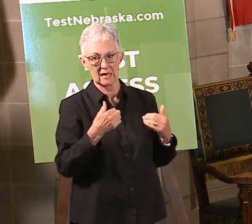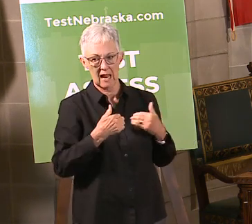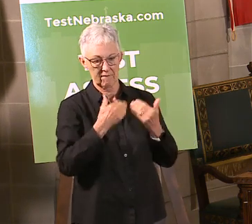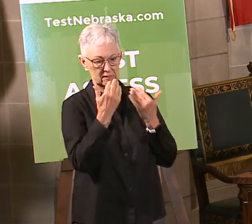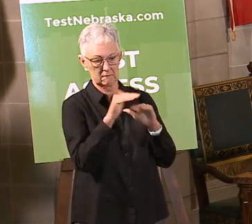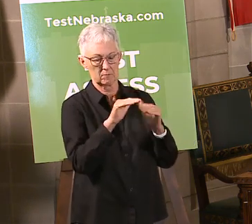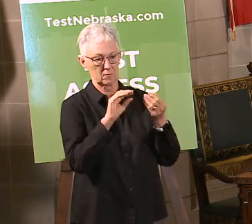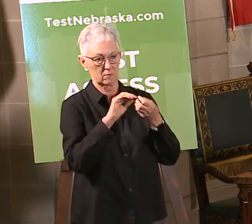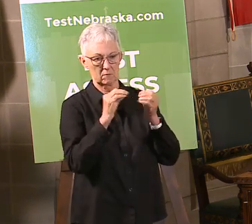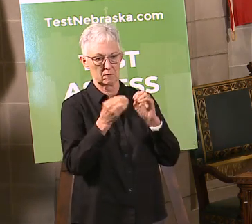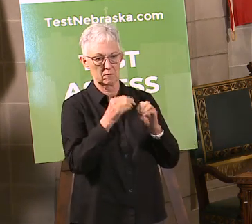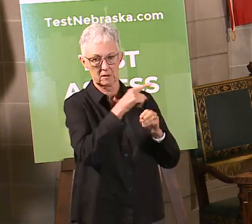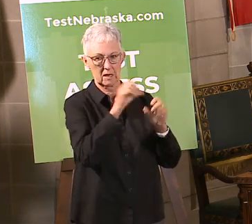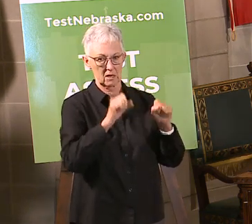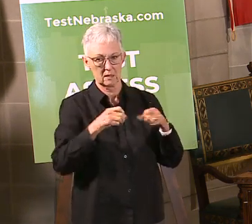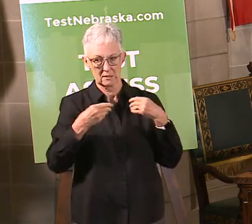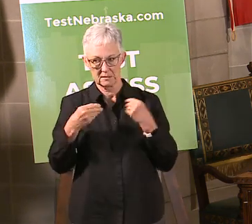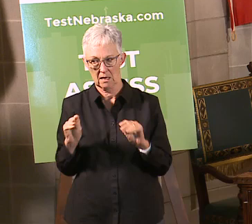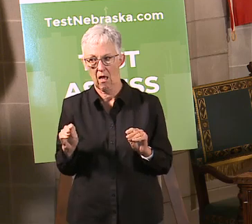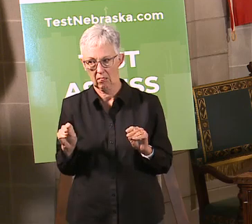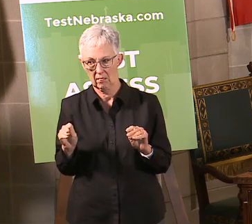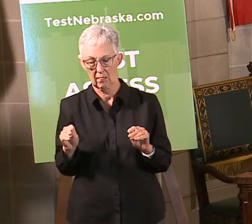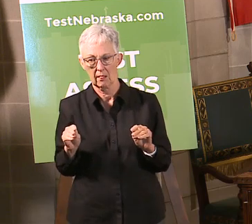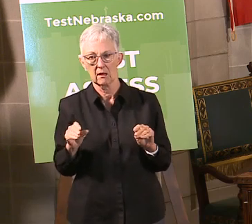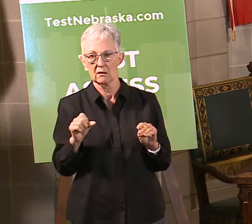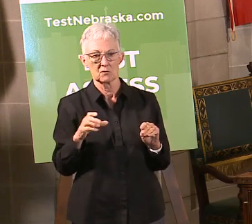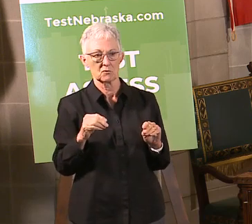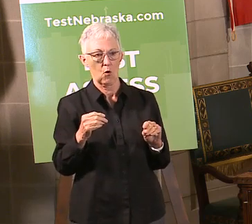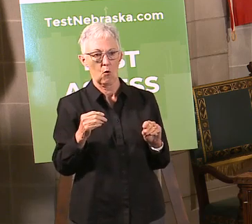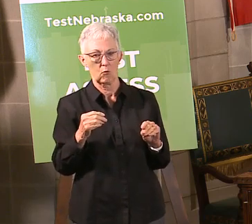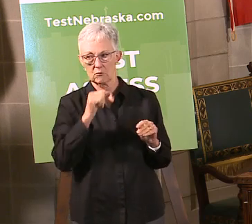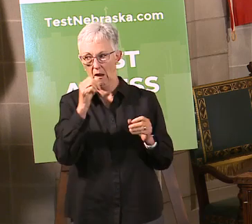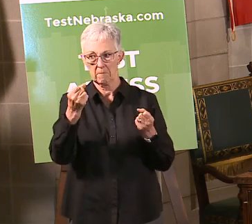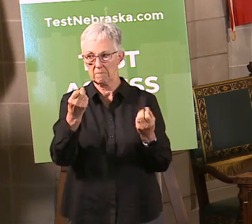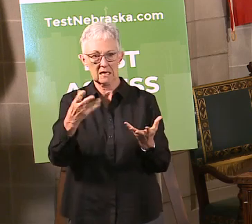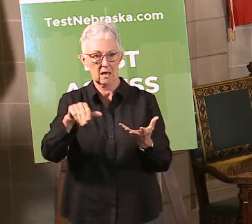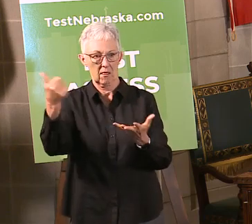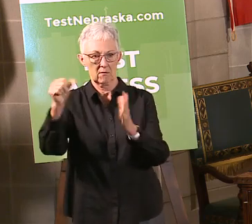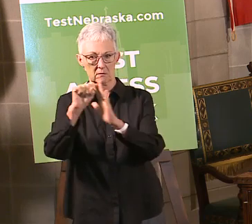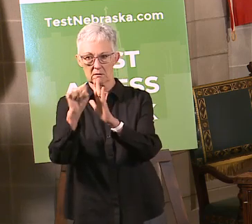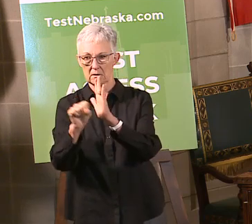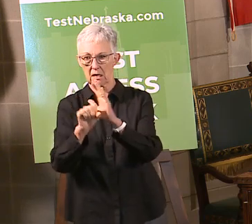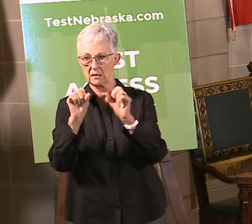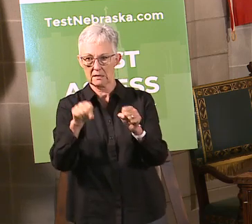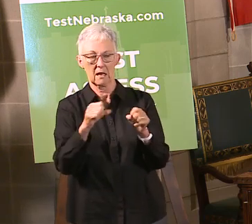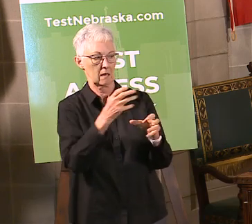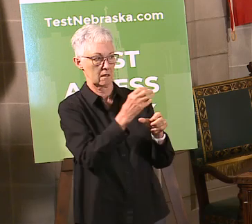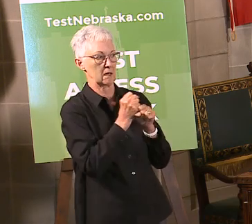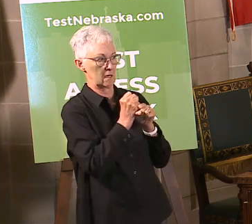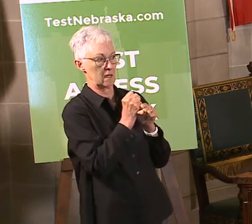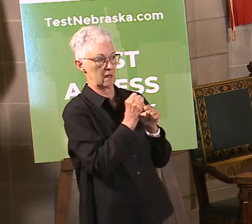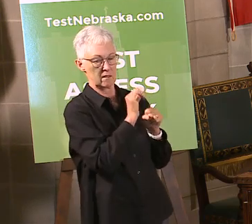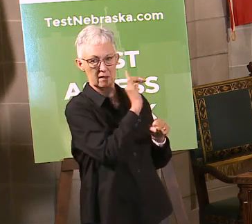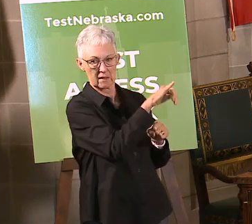the package that those companies were offering. And so we saw that as an opportunity to be able to expand testing here in Nebraska.